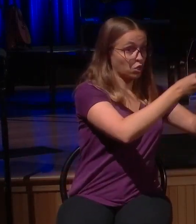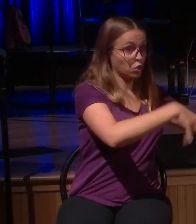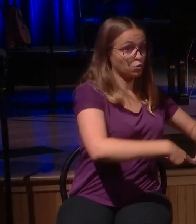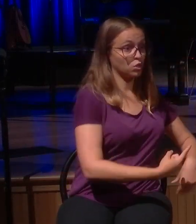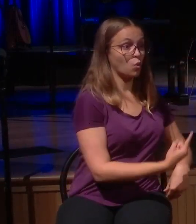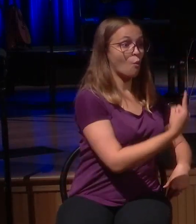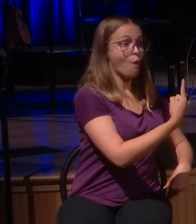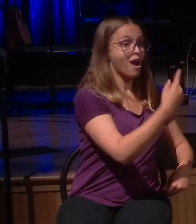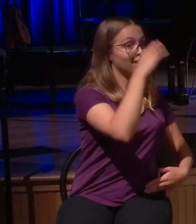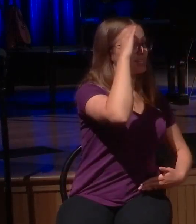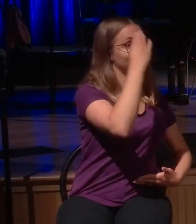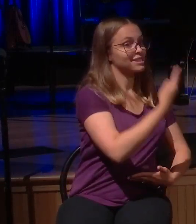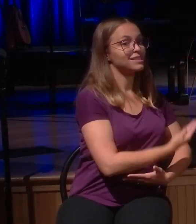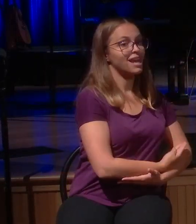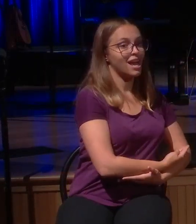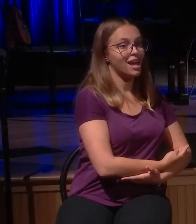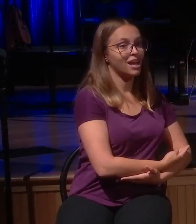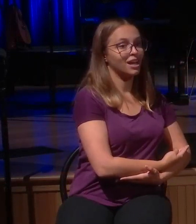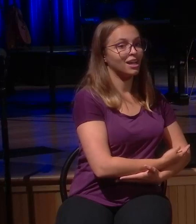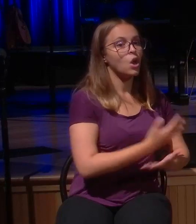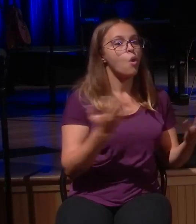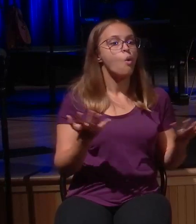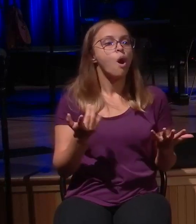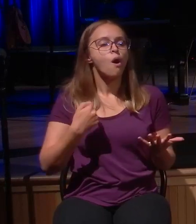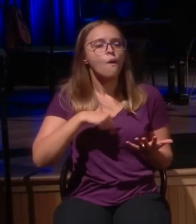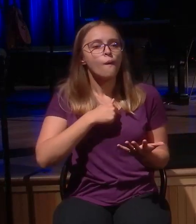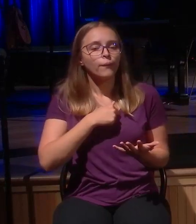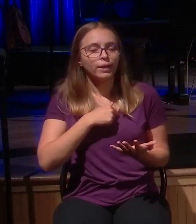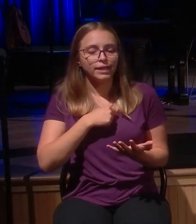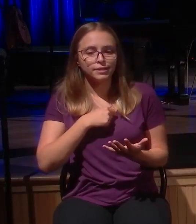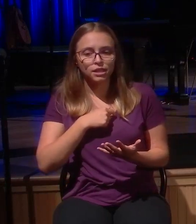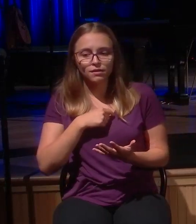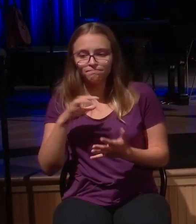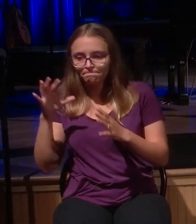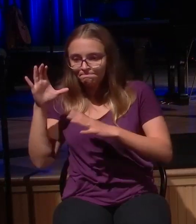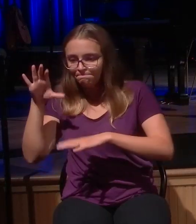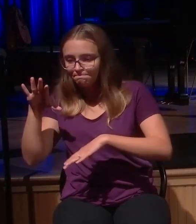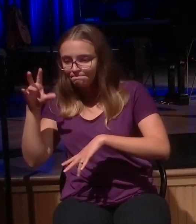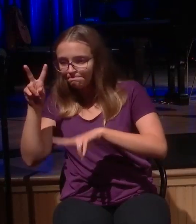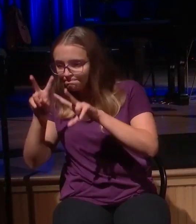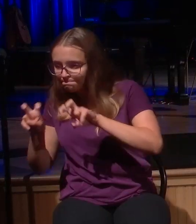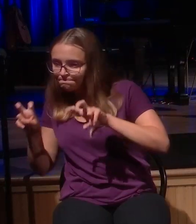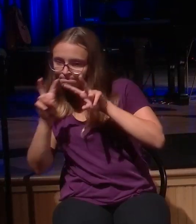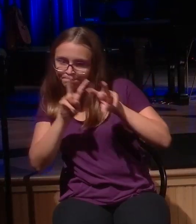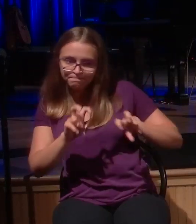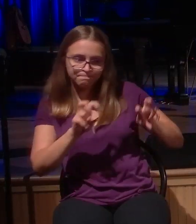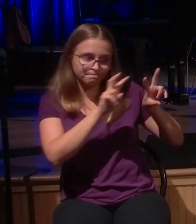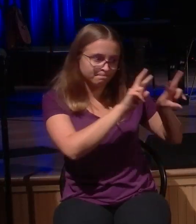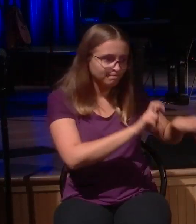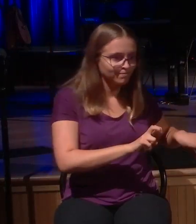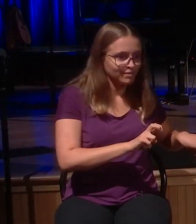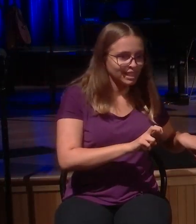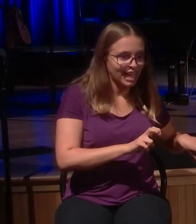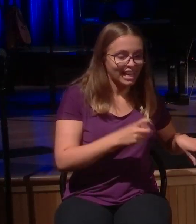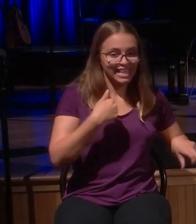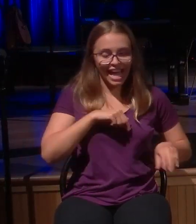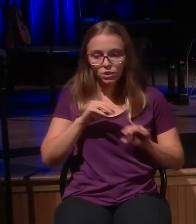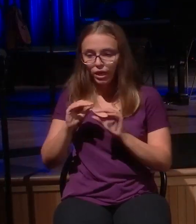parables kind of emerge and develop, that as they move along from the sheep to the coin to the son, there's a